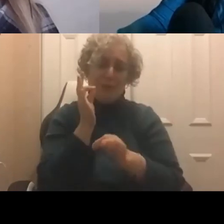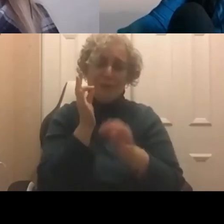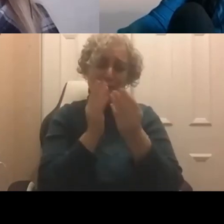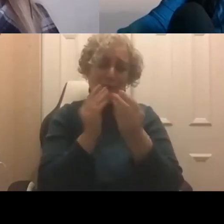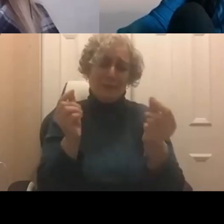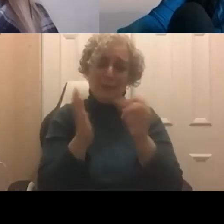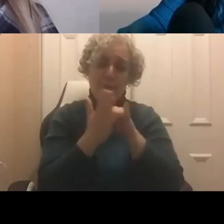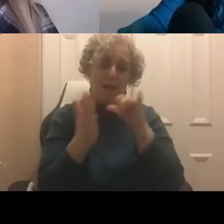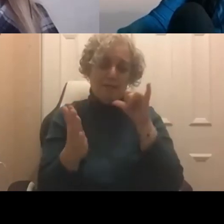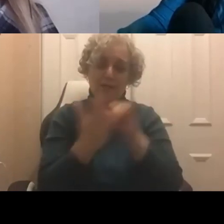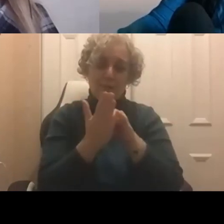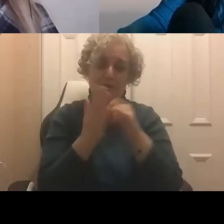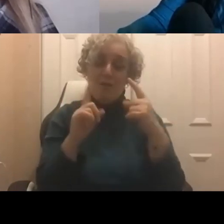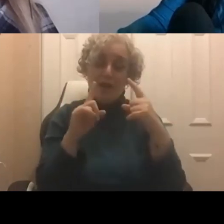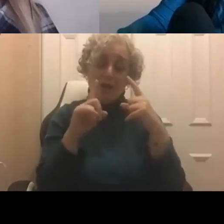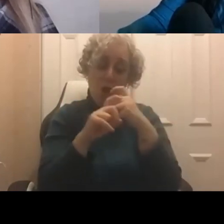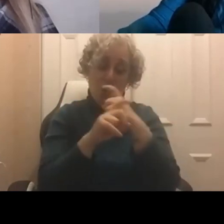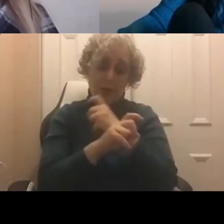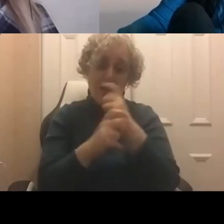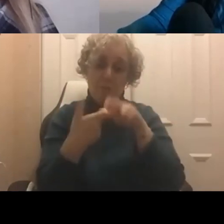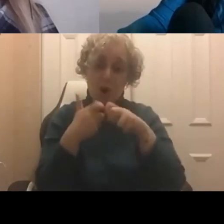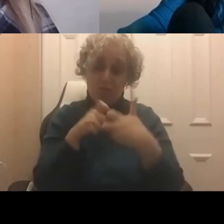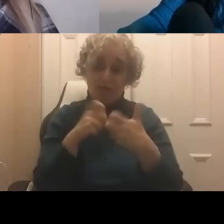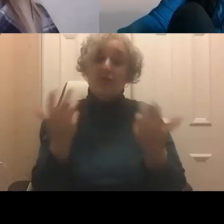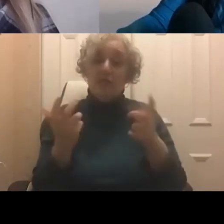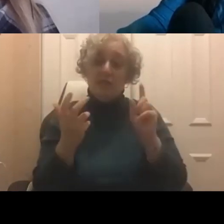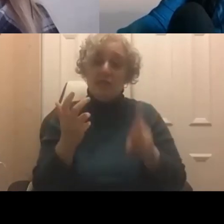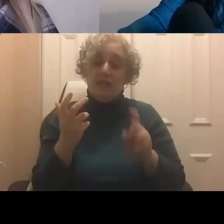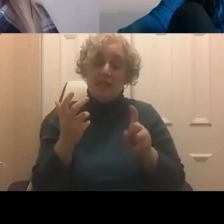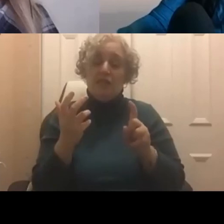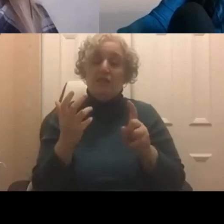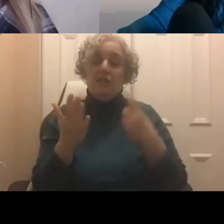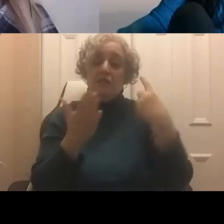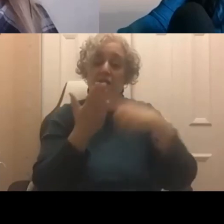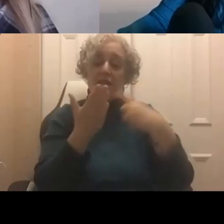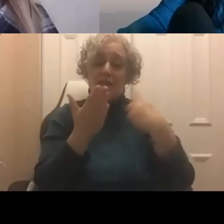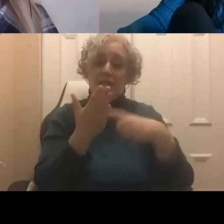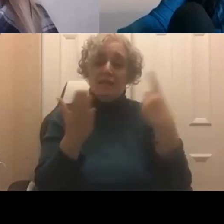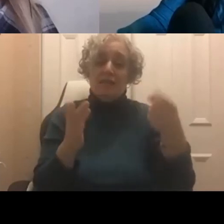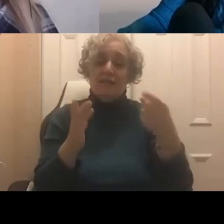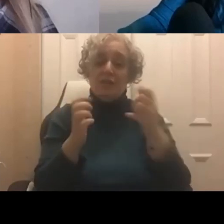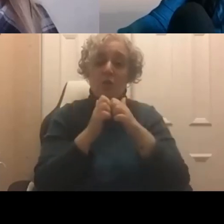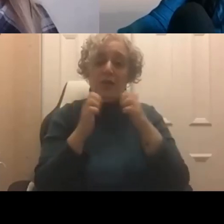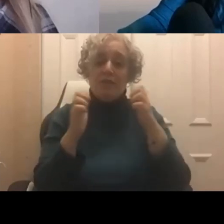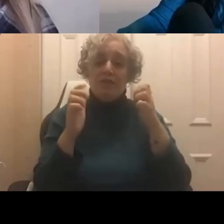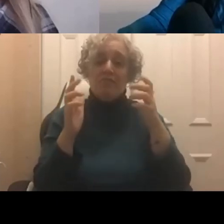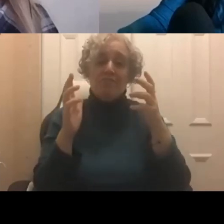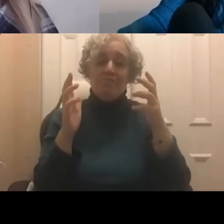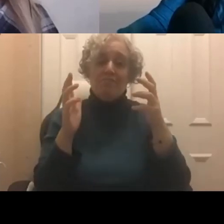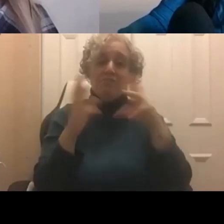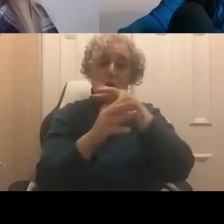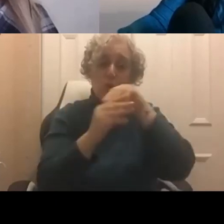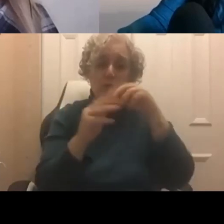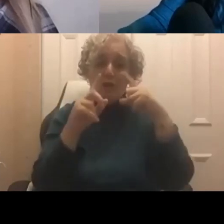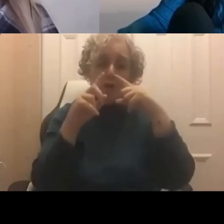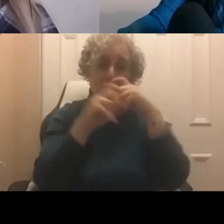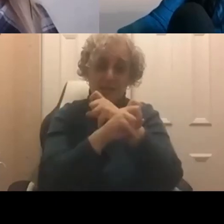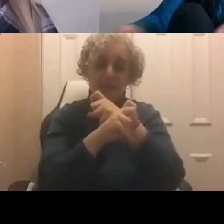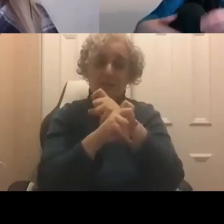complex problem. We need to address it with the complexity that, that the problem is.